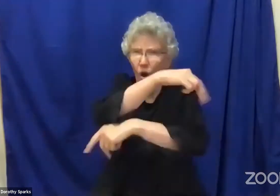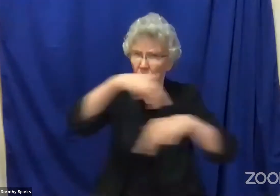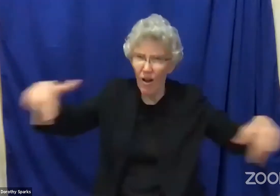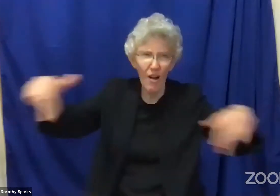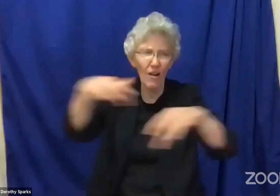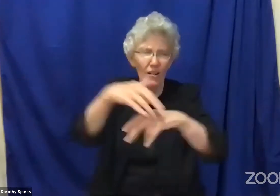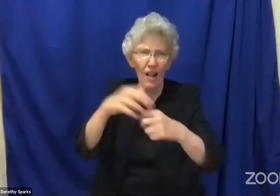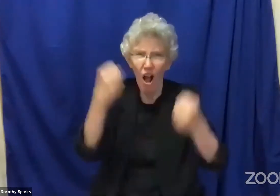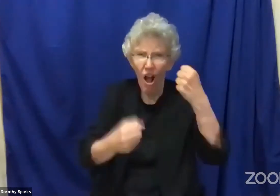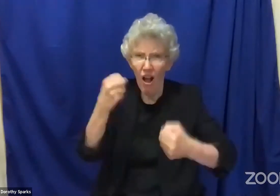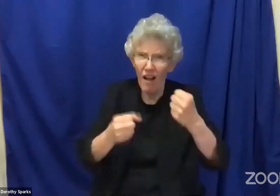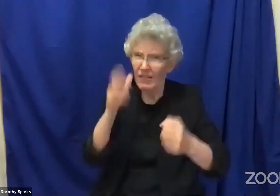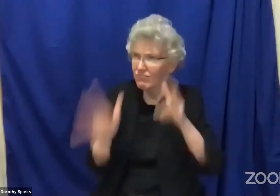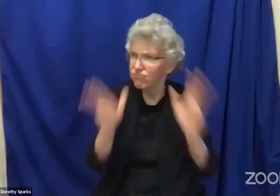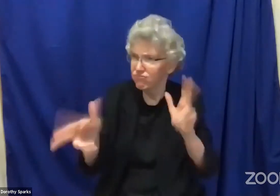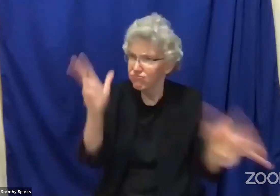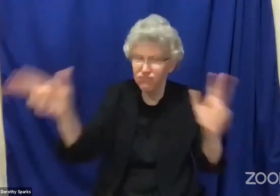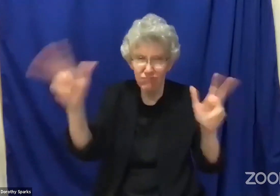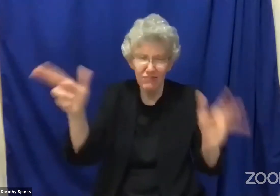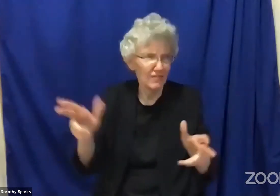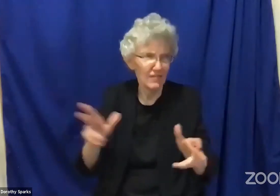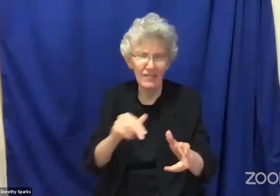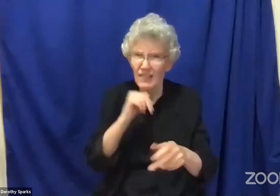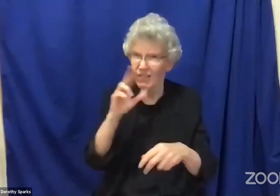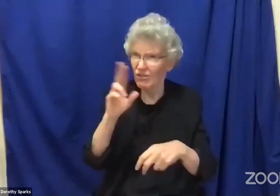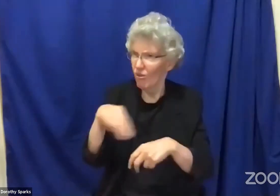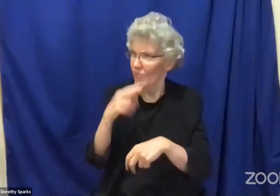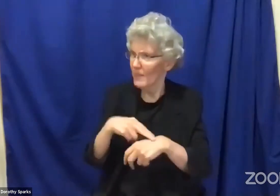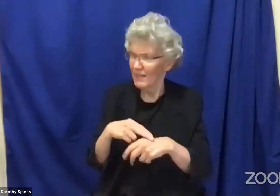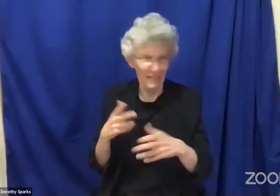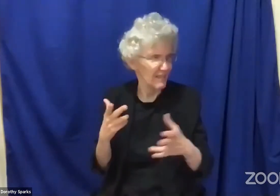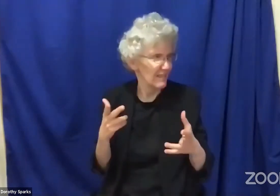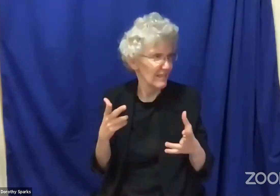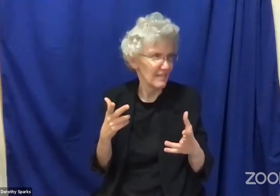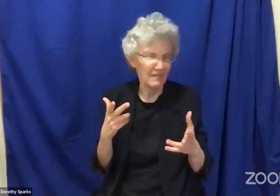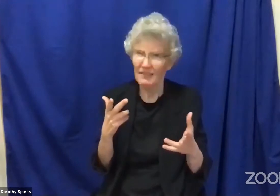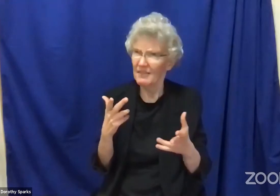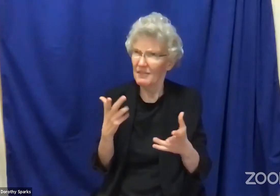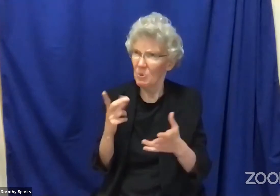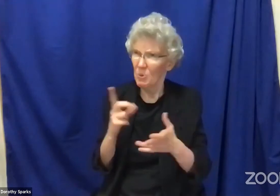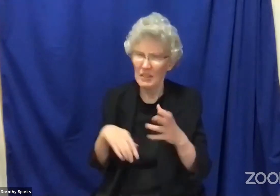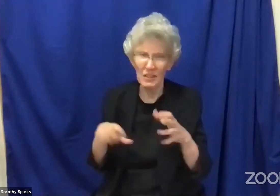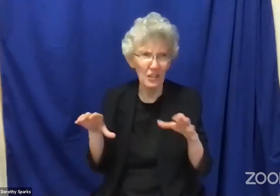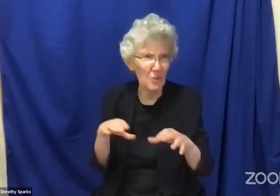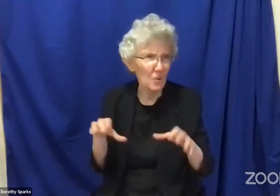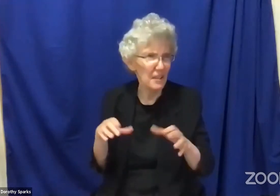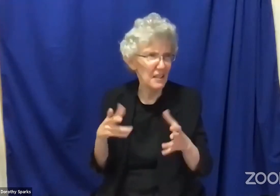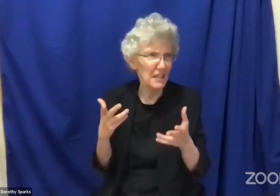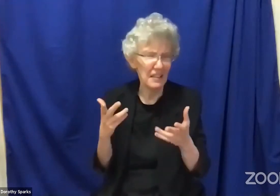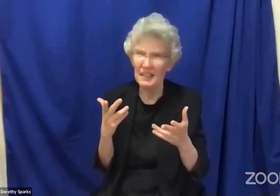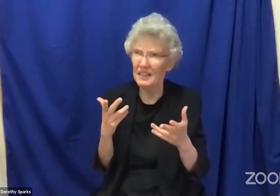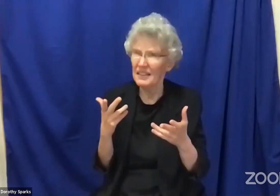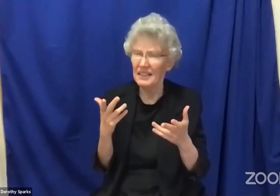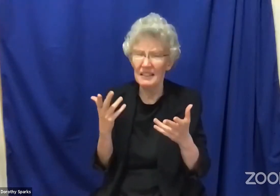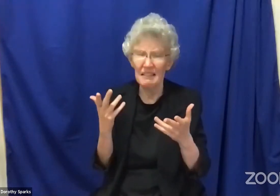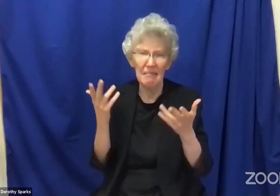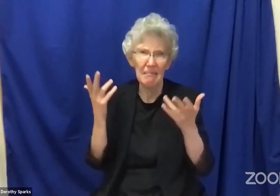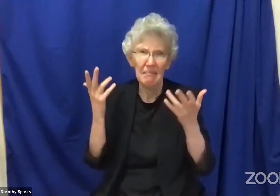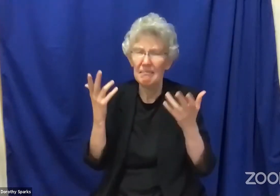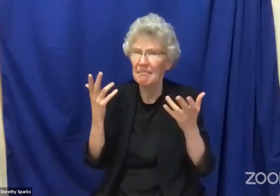were many people out walking around and cars were parked all over. And this was not, of course, a normal activity that would